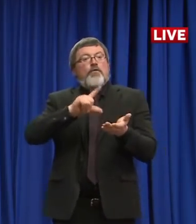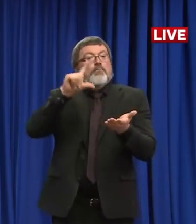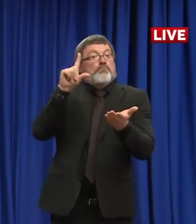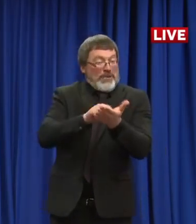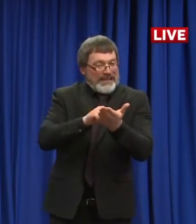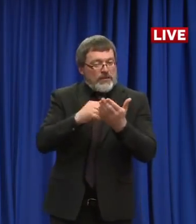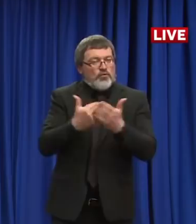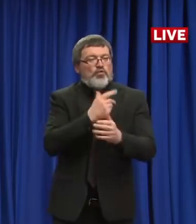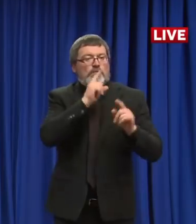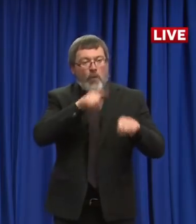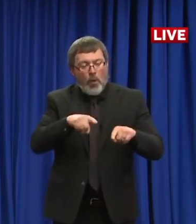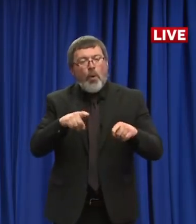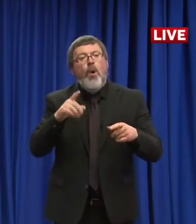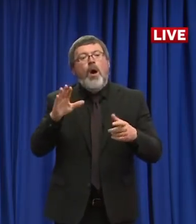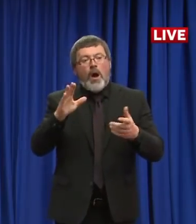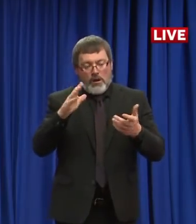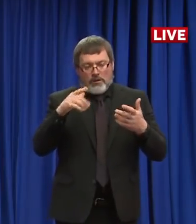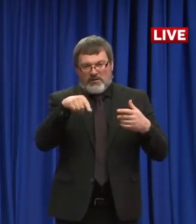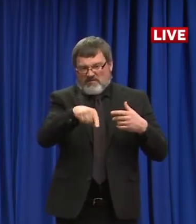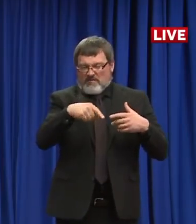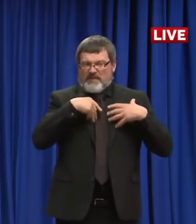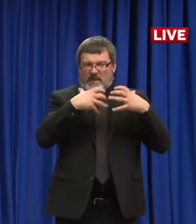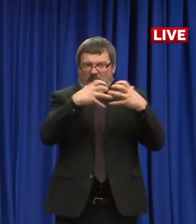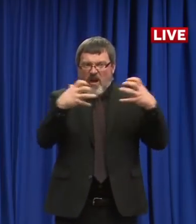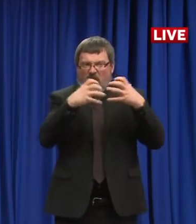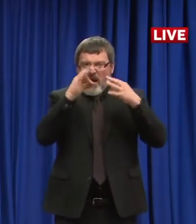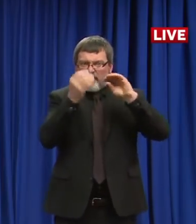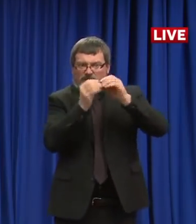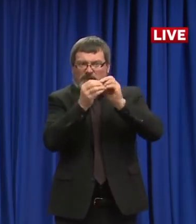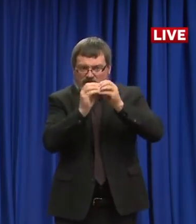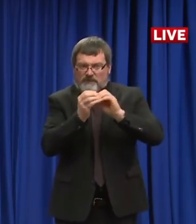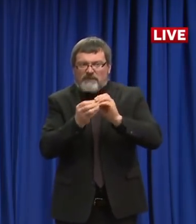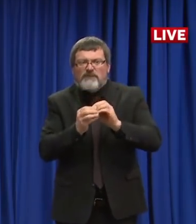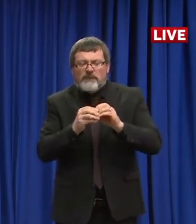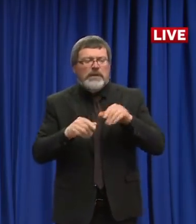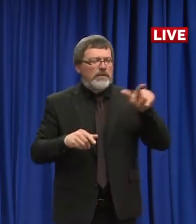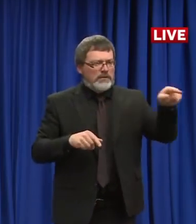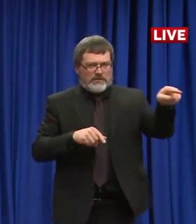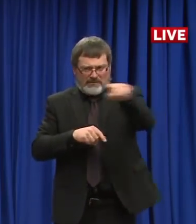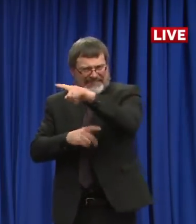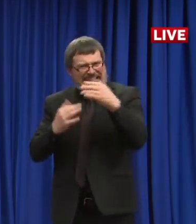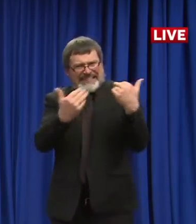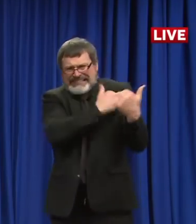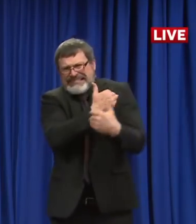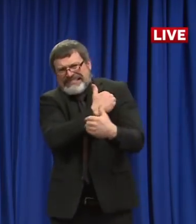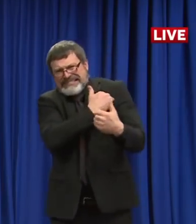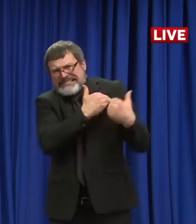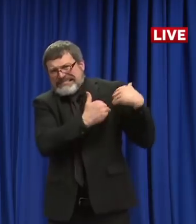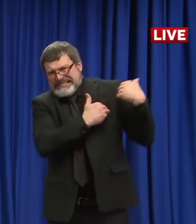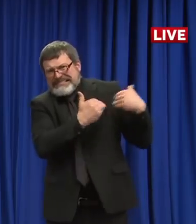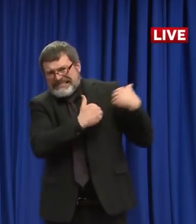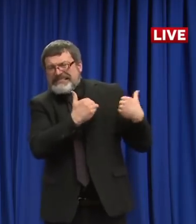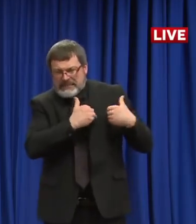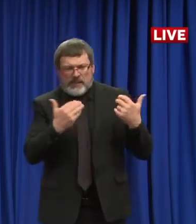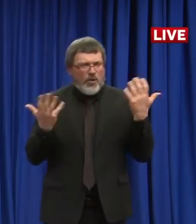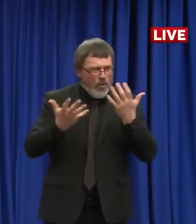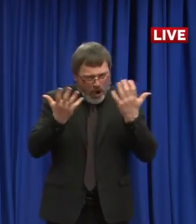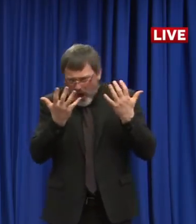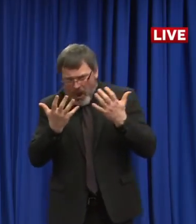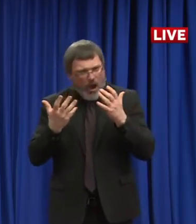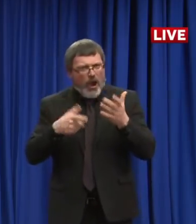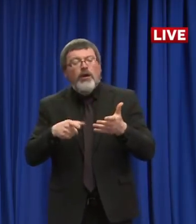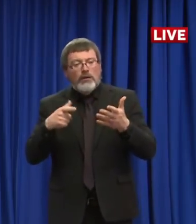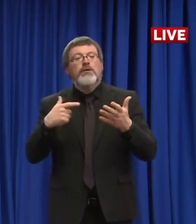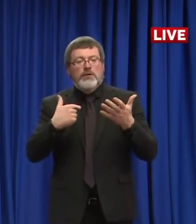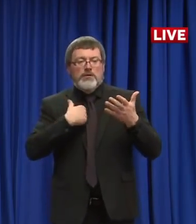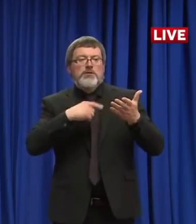There's a lot of data in that that many people have been asking for in terms of age breakdowns, risk factors. And part of that report